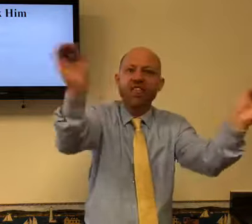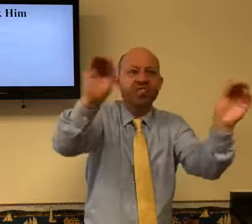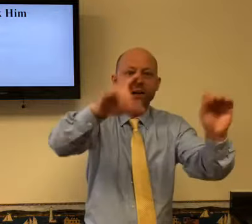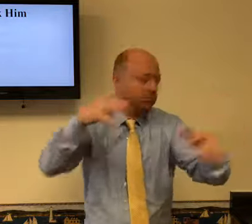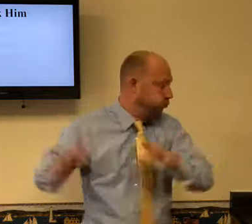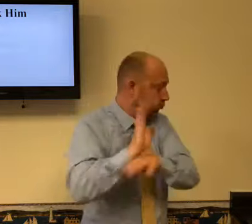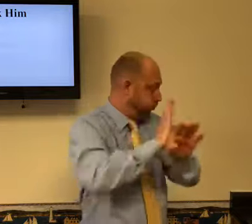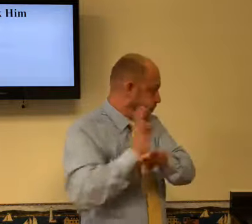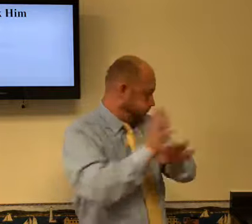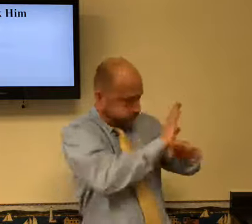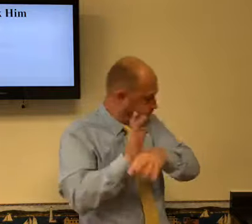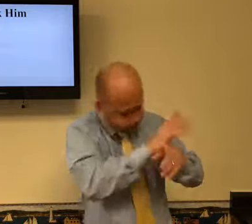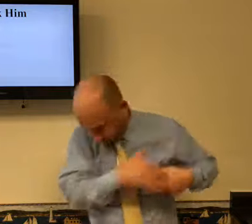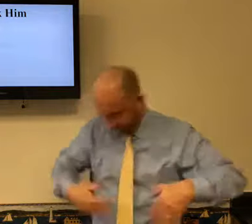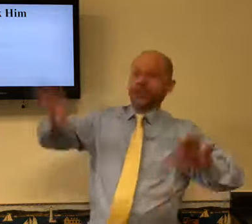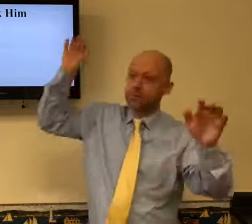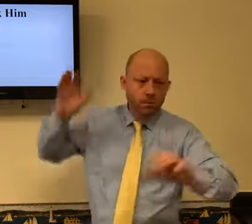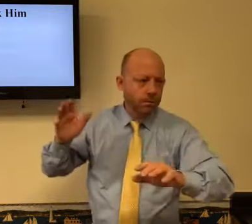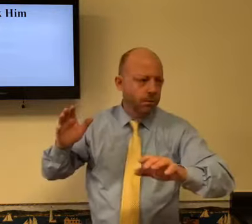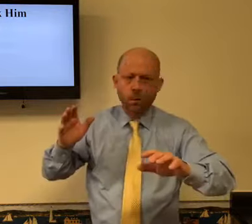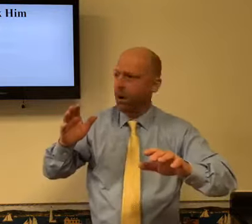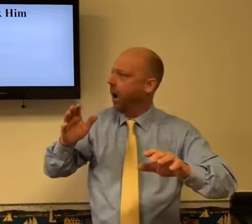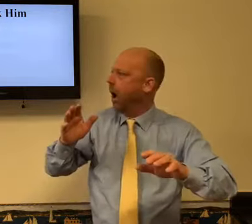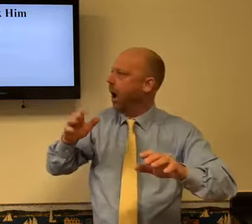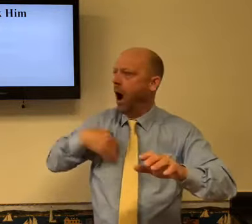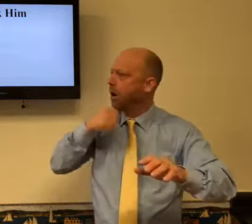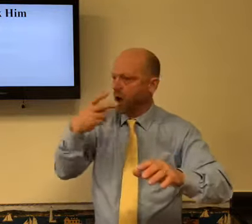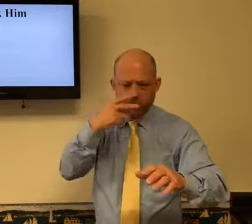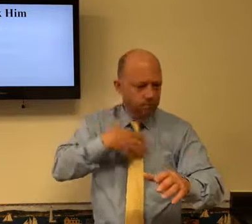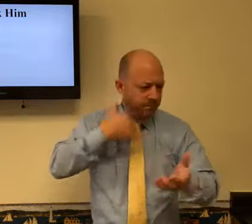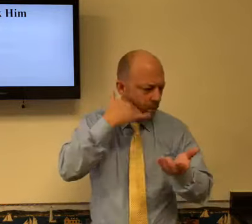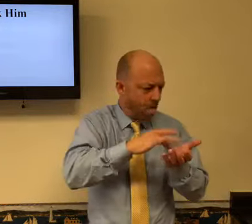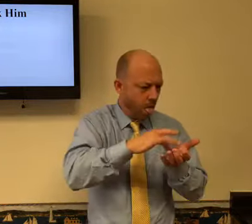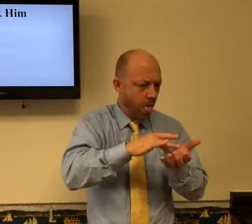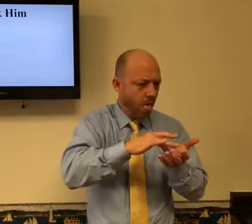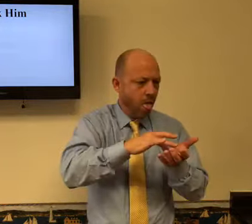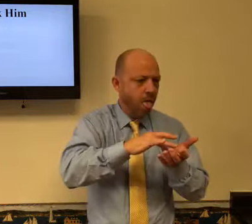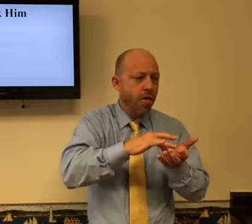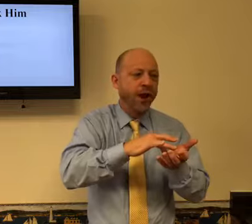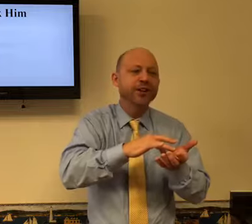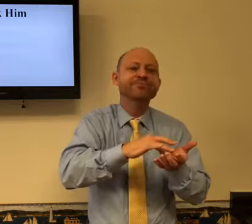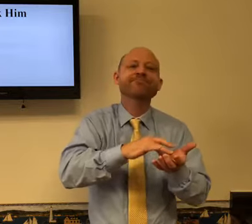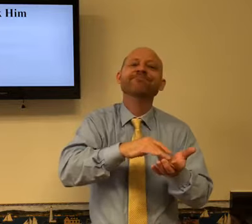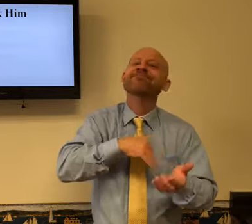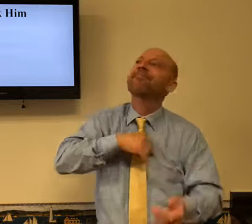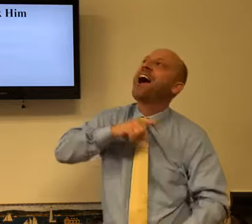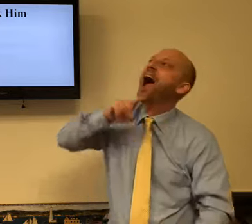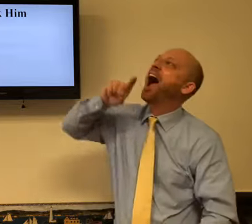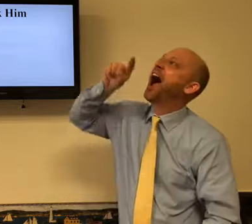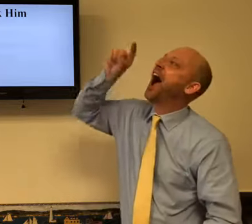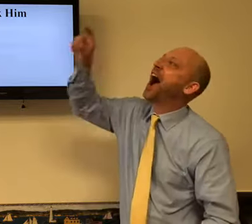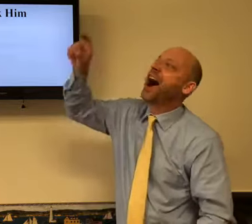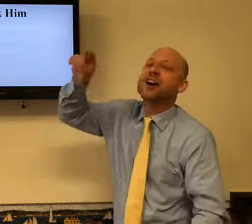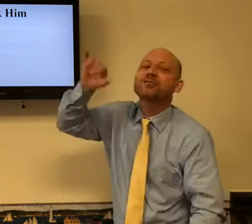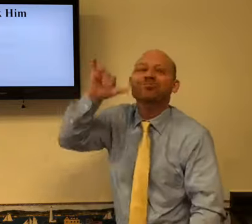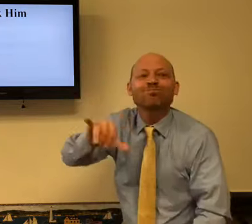do. You know, I haven't been able to be on my phone much this week because I've been so busy. Wow, I haven't been on my phone all day. Lord,